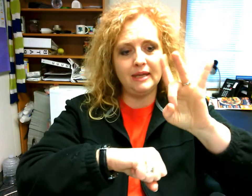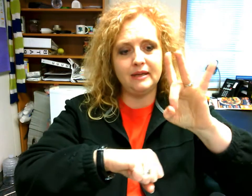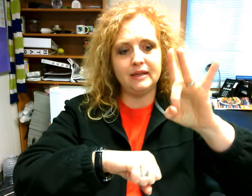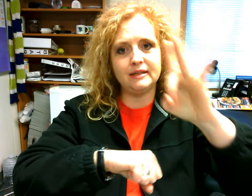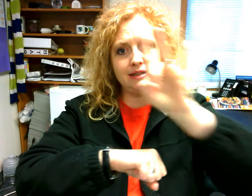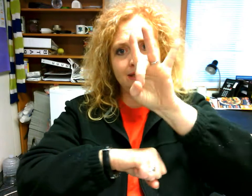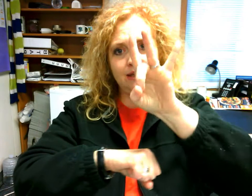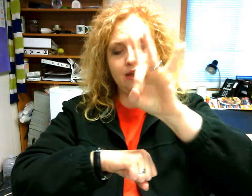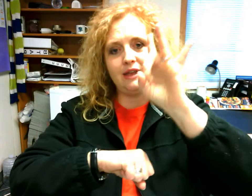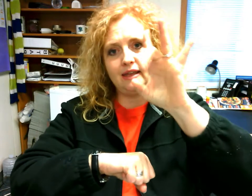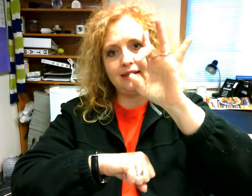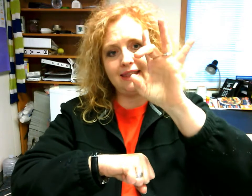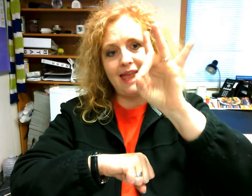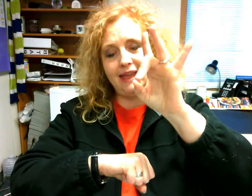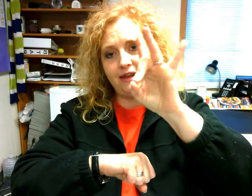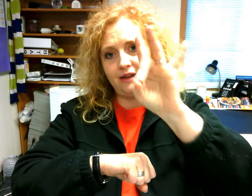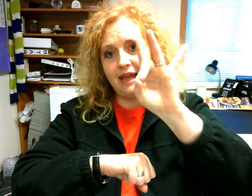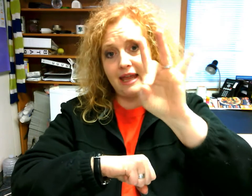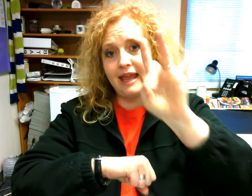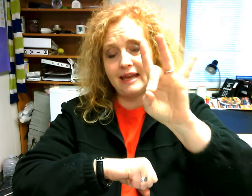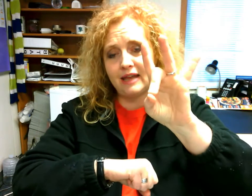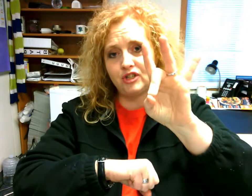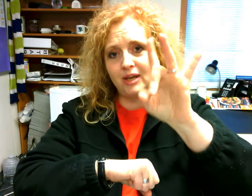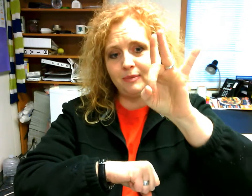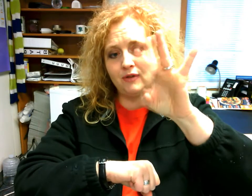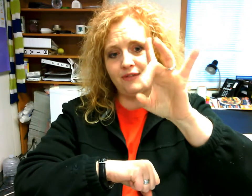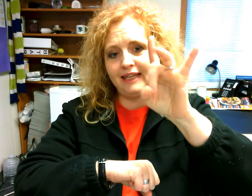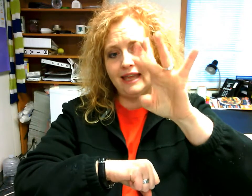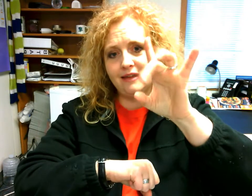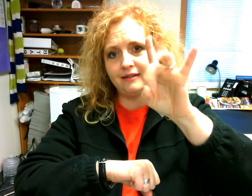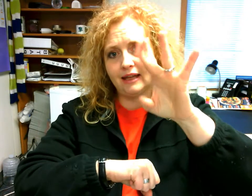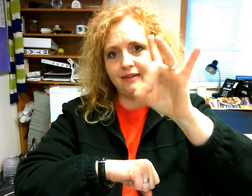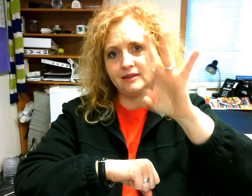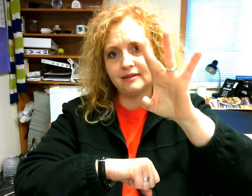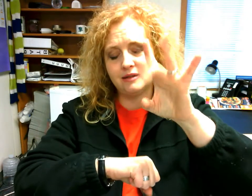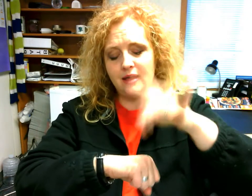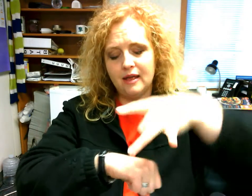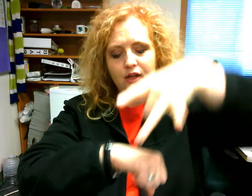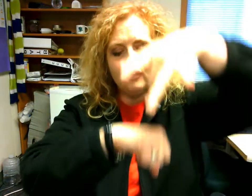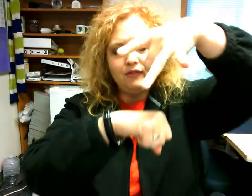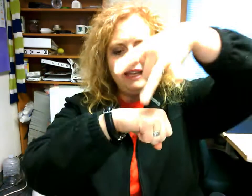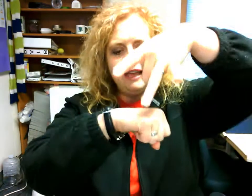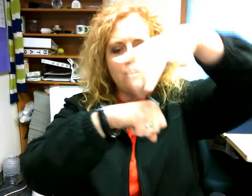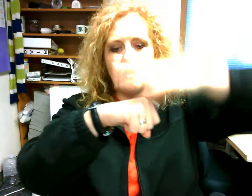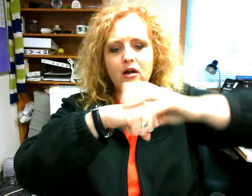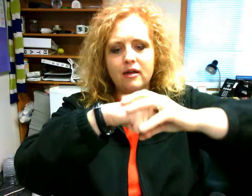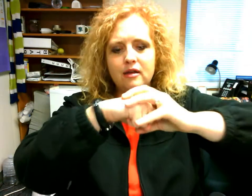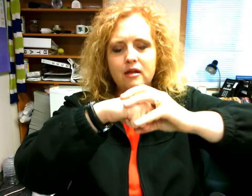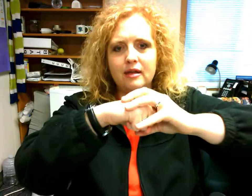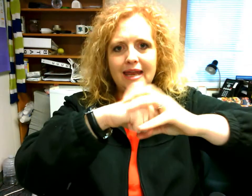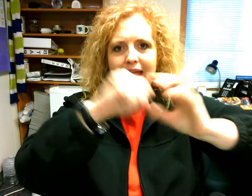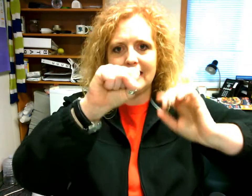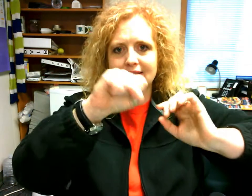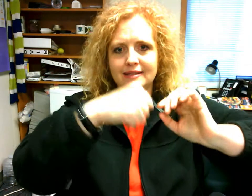is the eight hand shape you're flicking it like this you're flicking it on an s